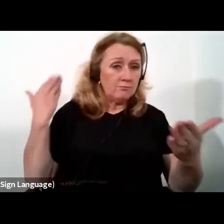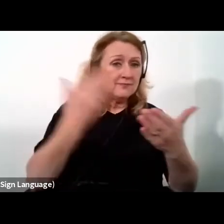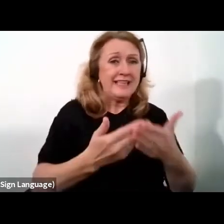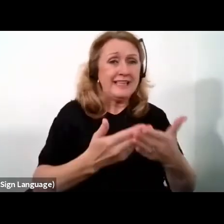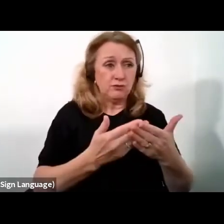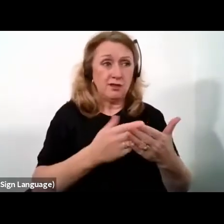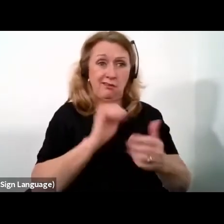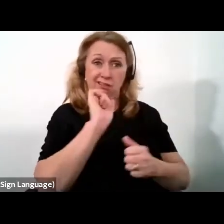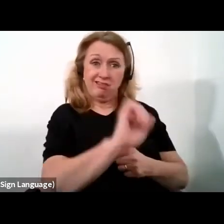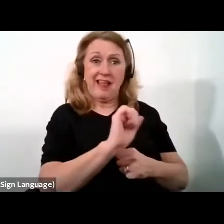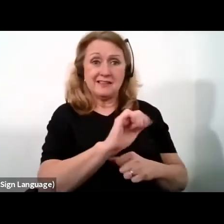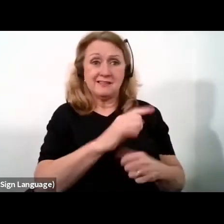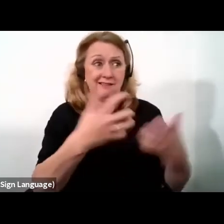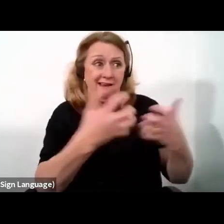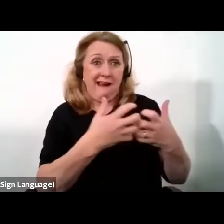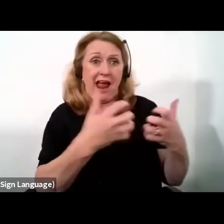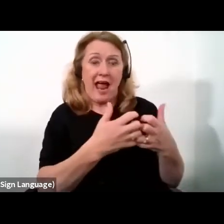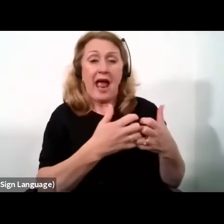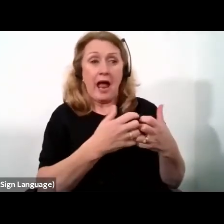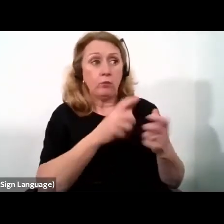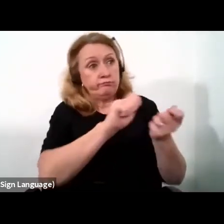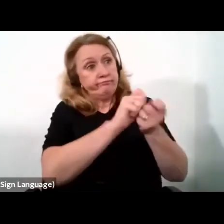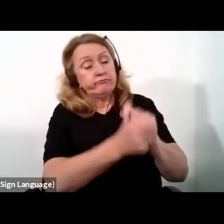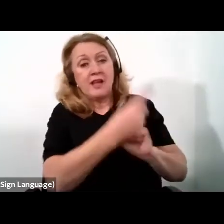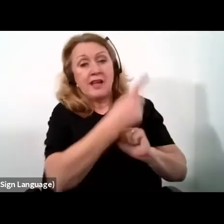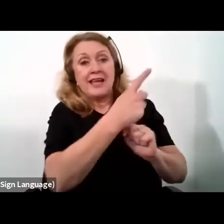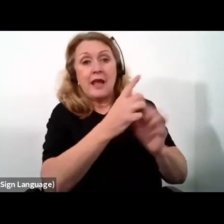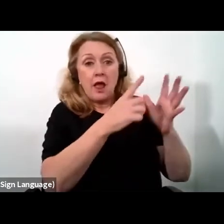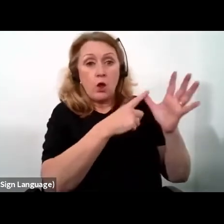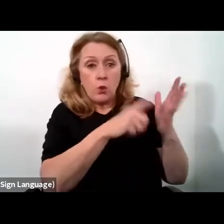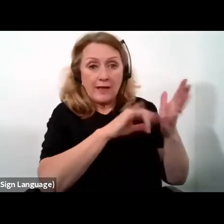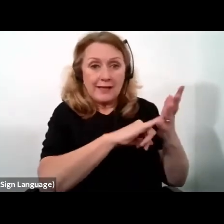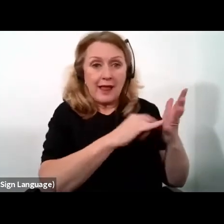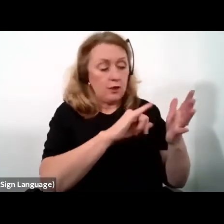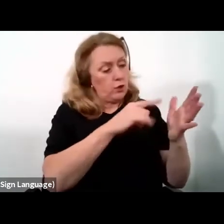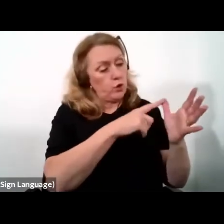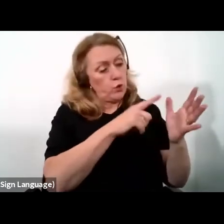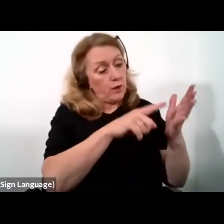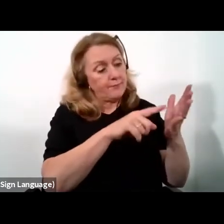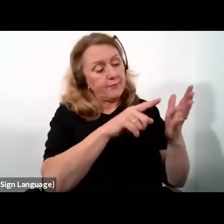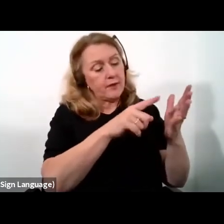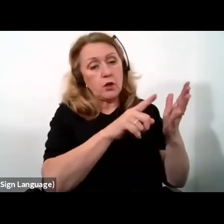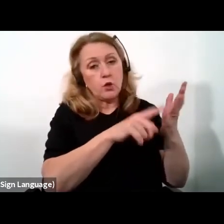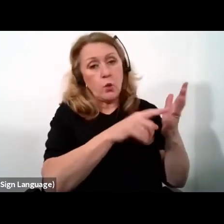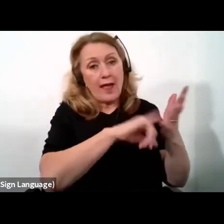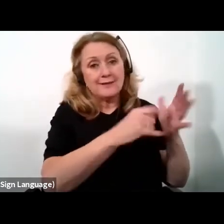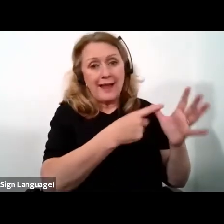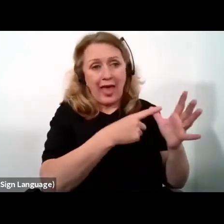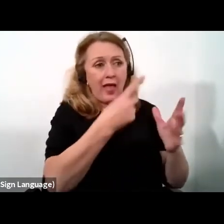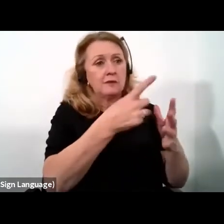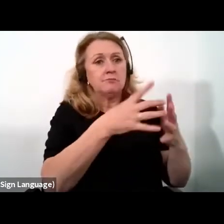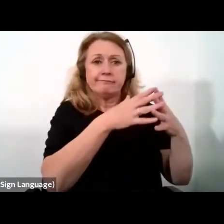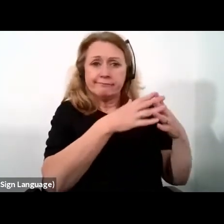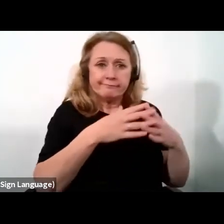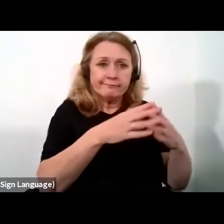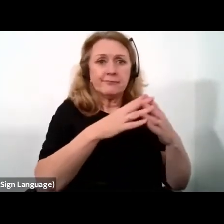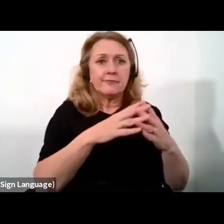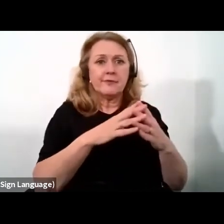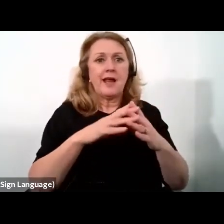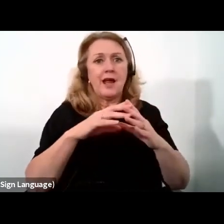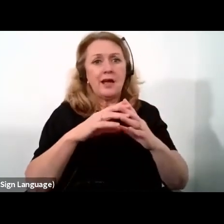recipe has transformed the United States, United Kingdom, France, Japan, Germany, into some of the world's